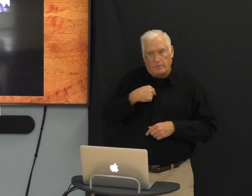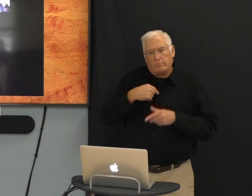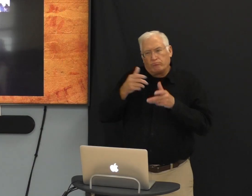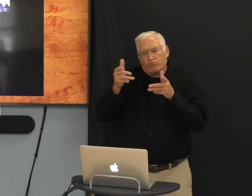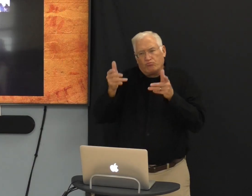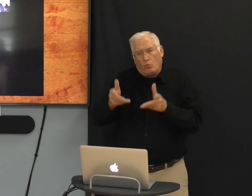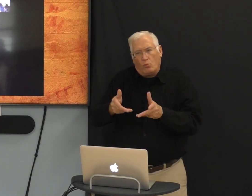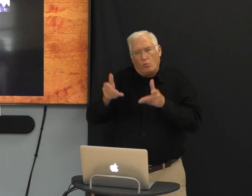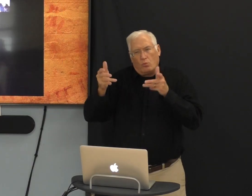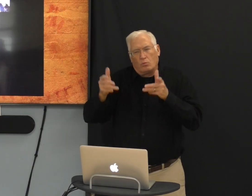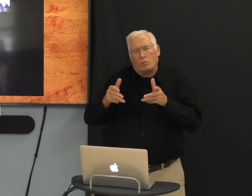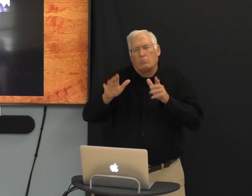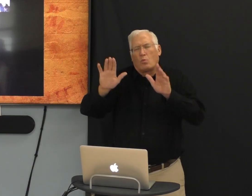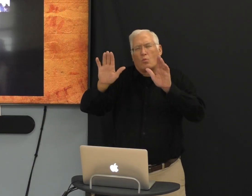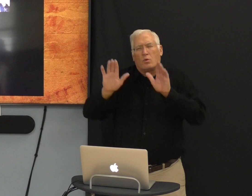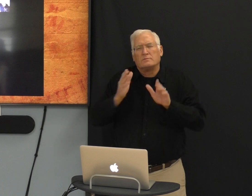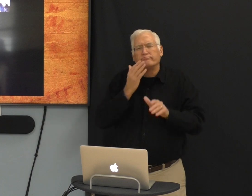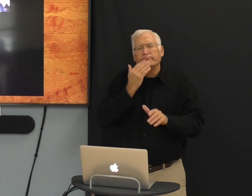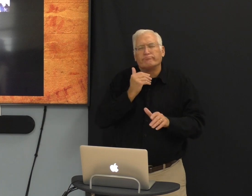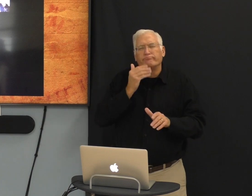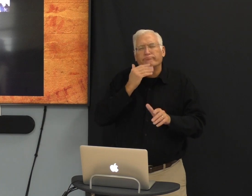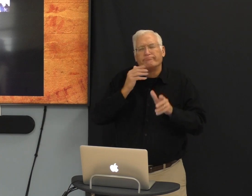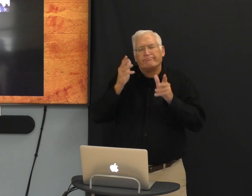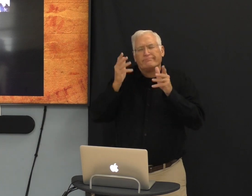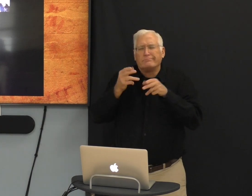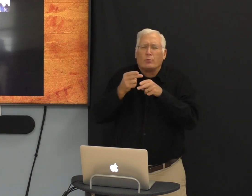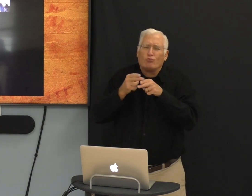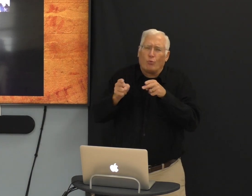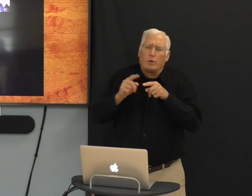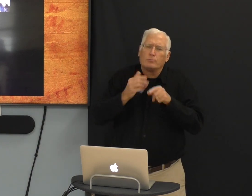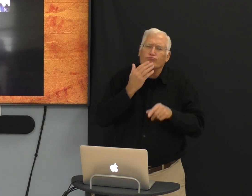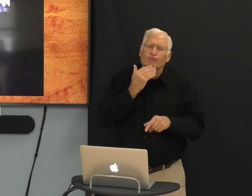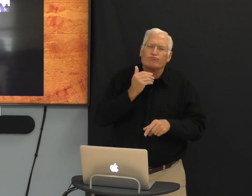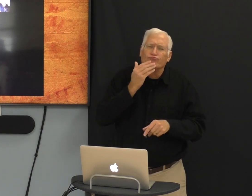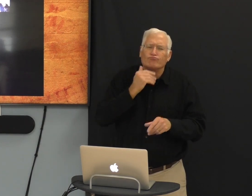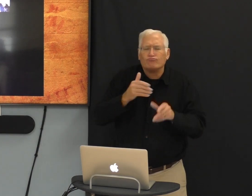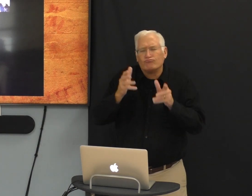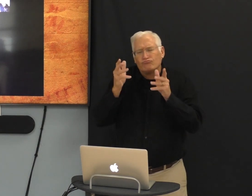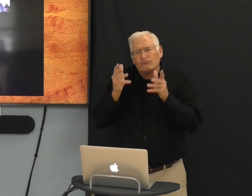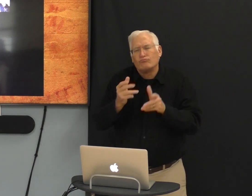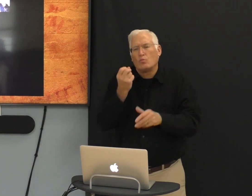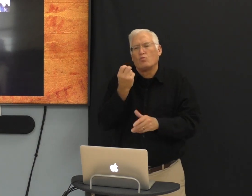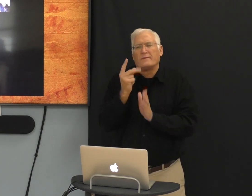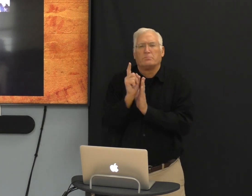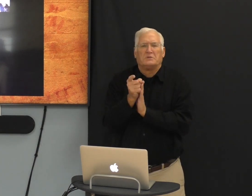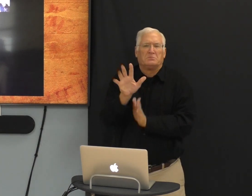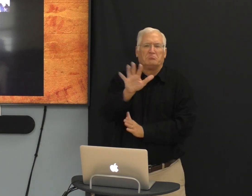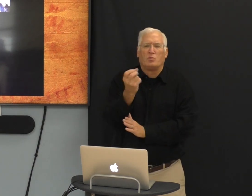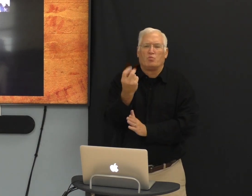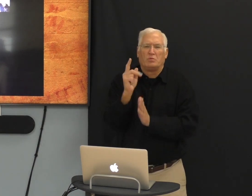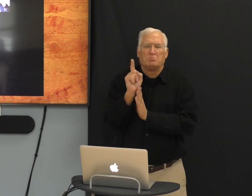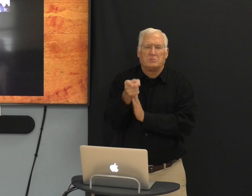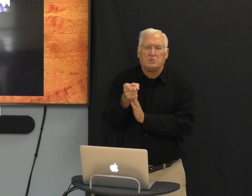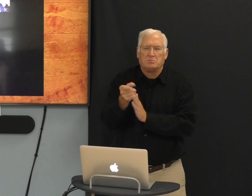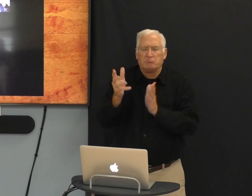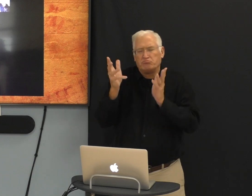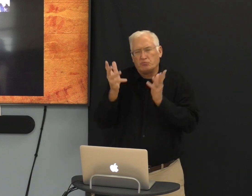This is Mike, and we talked. It was short, but sweet. Maybe about 12